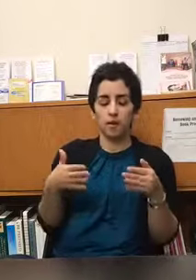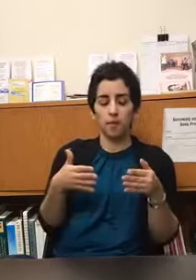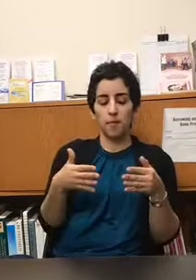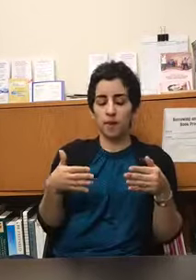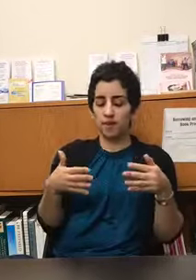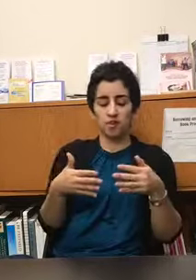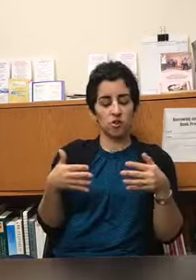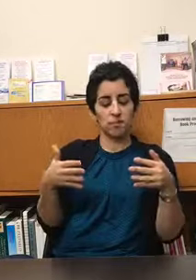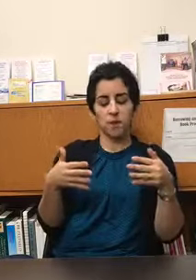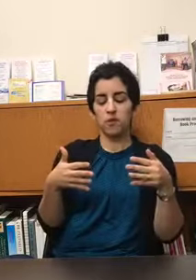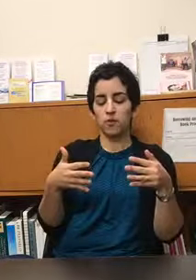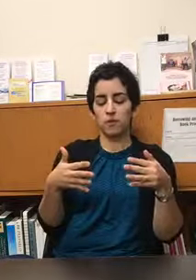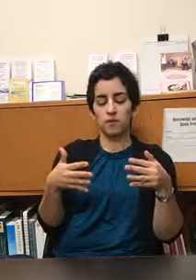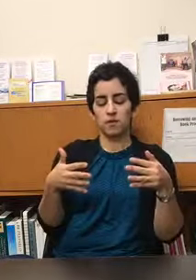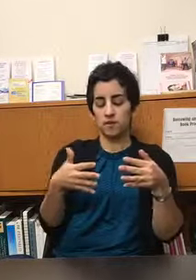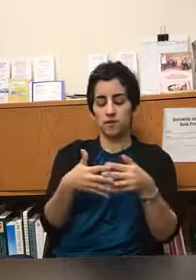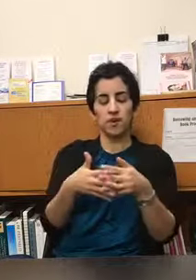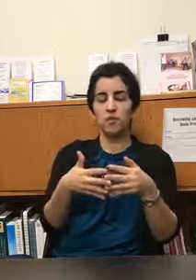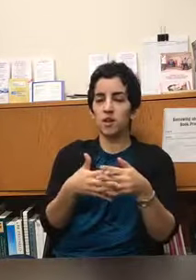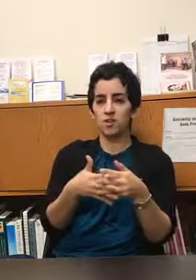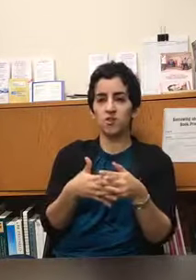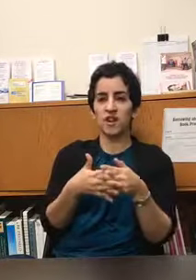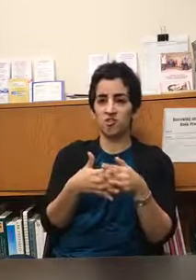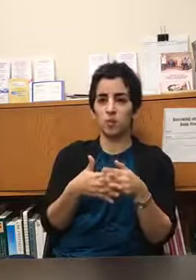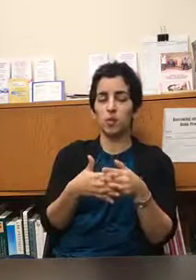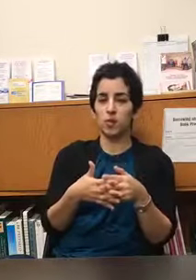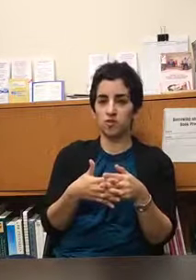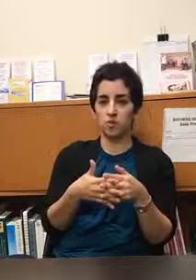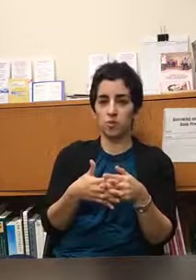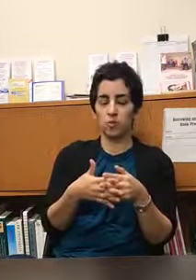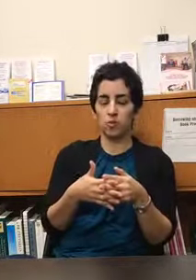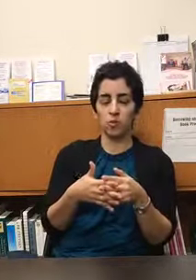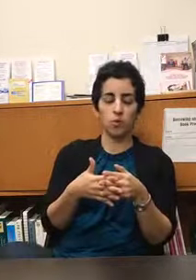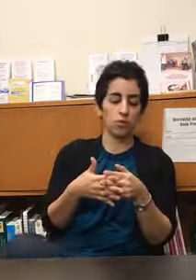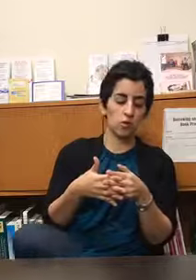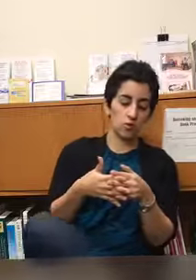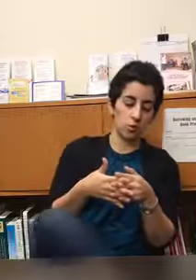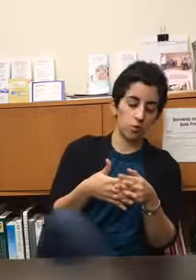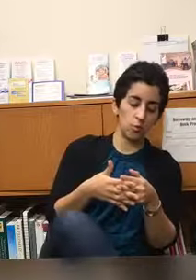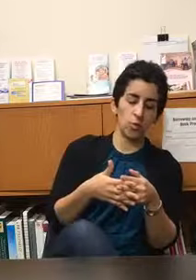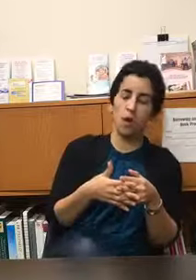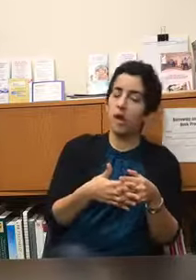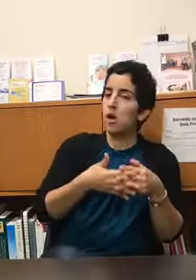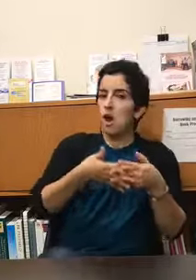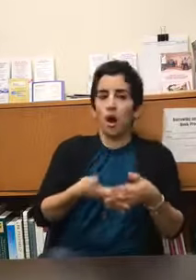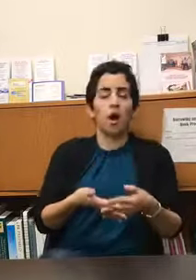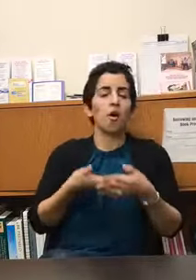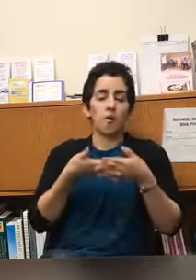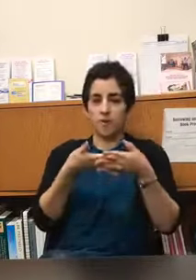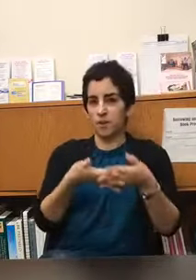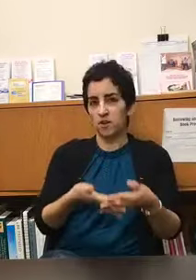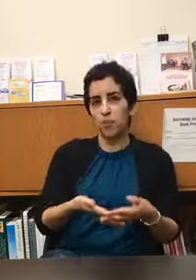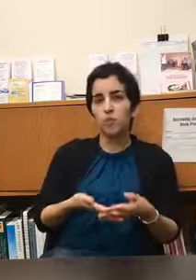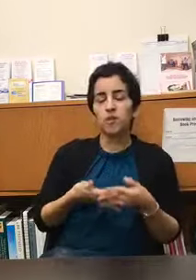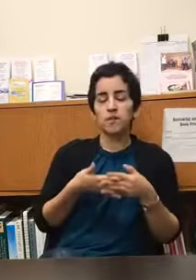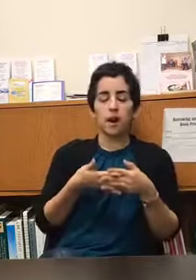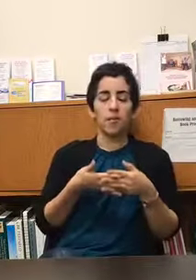meditation and mindfulness there's definitely an intersection between the two so those of you who are have been exploring this topic